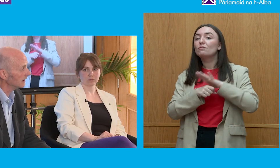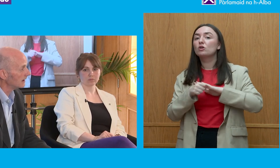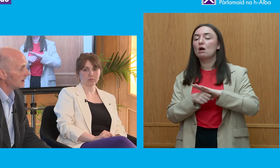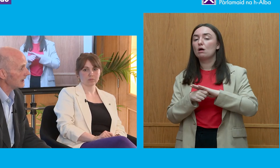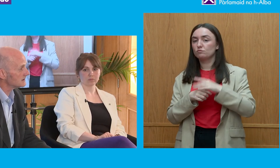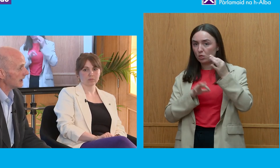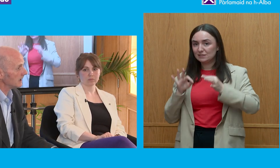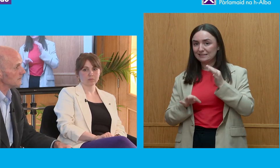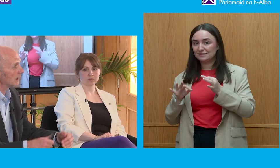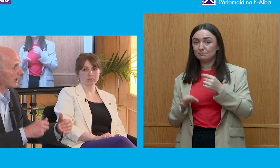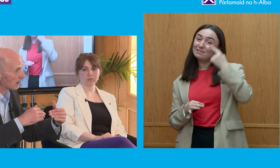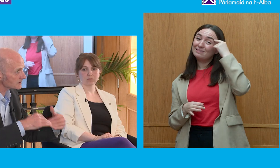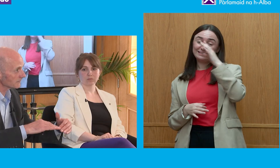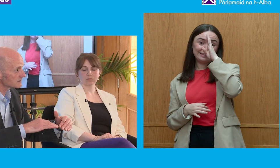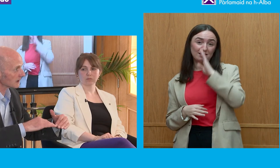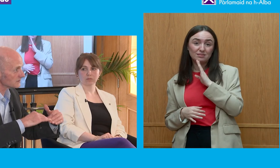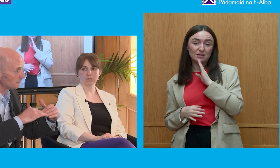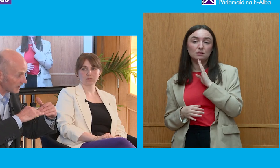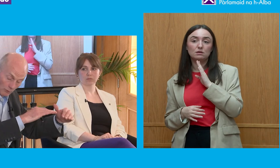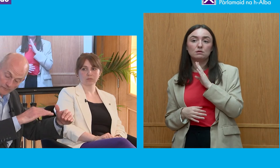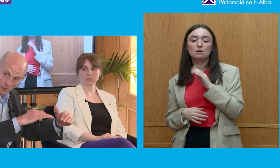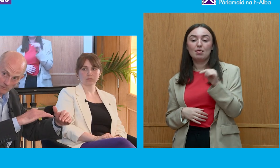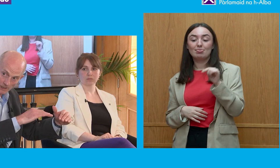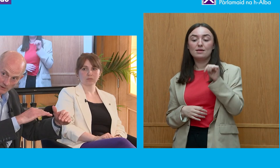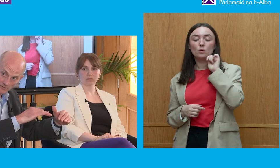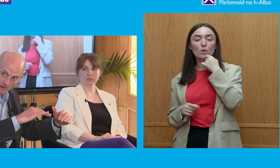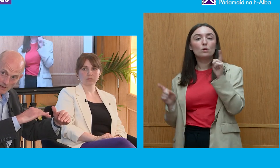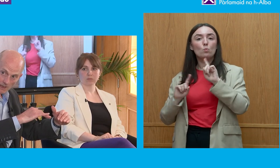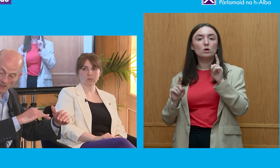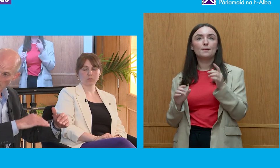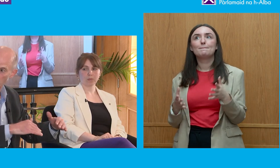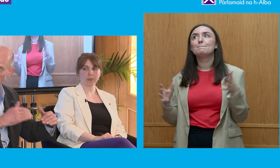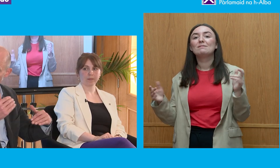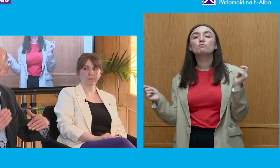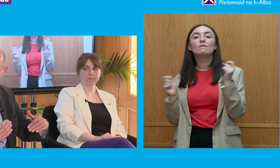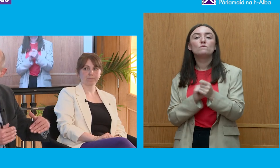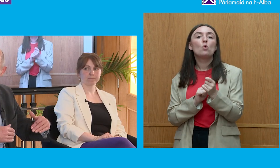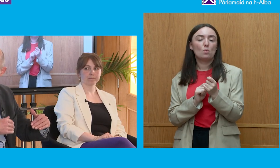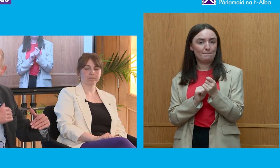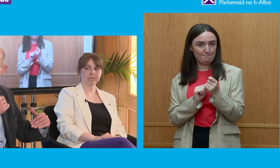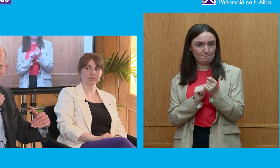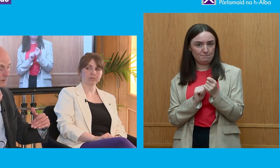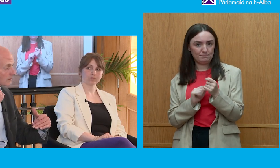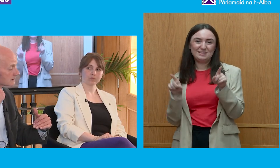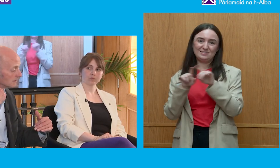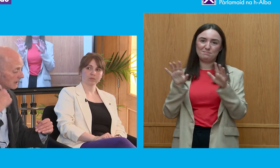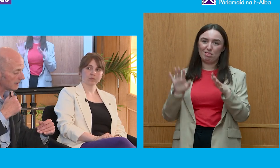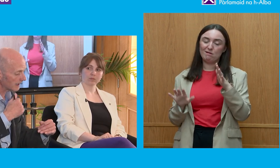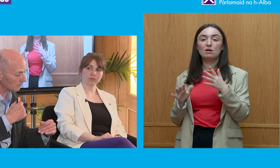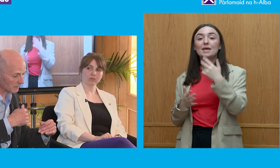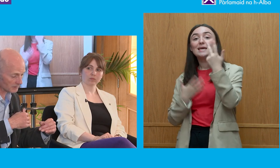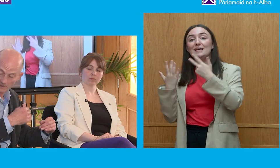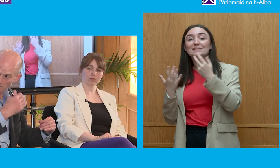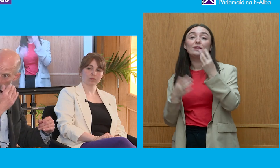sadly is a out of this comes a big reform moment where akin to 1832 or to